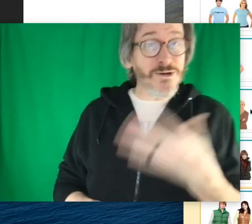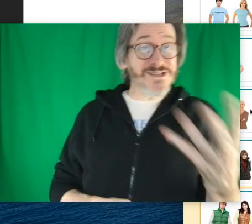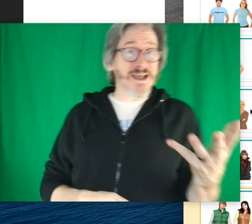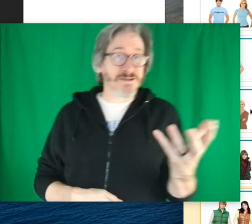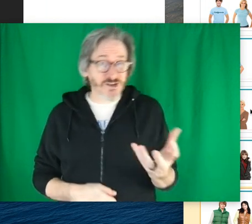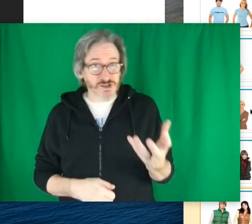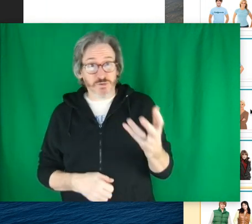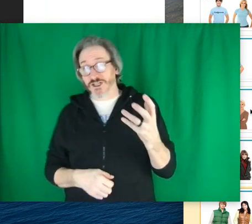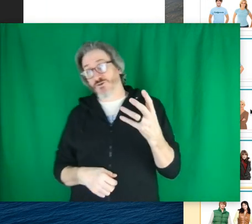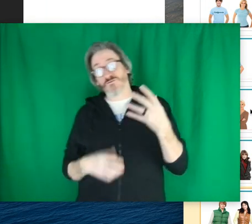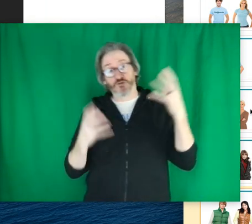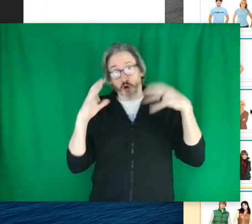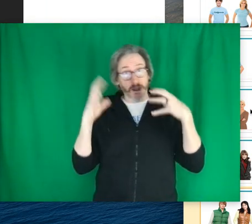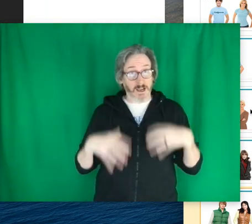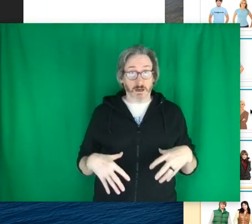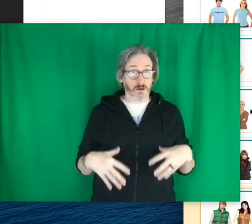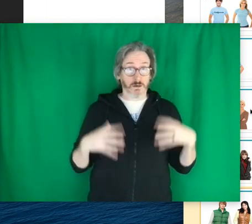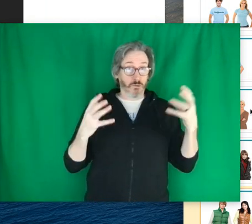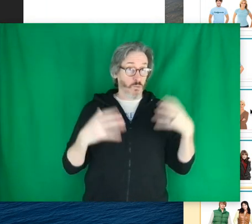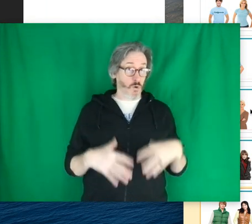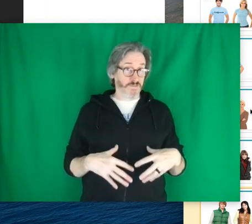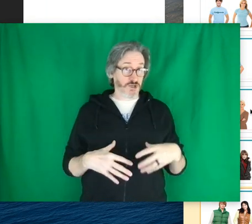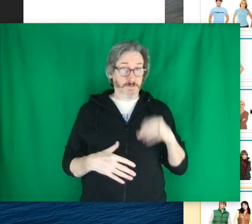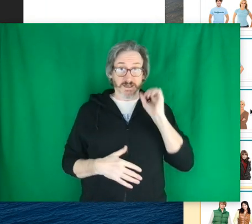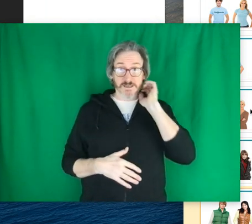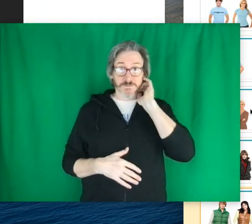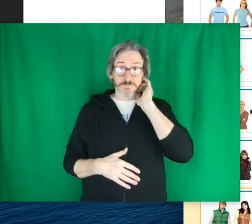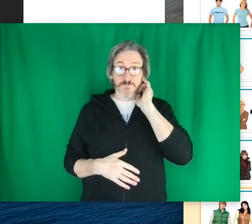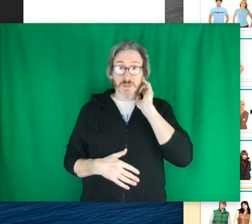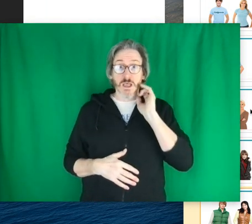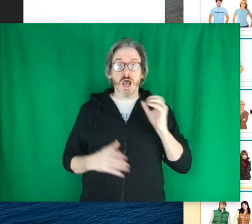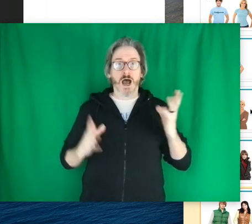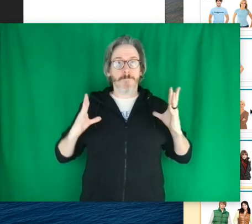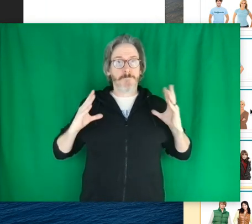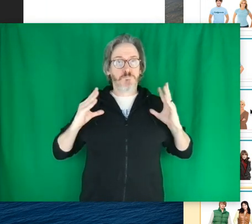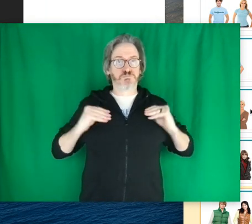So most of the time, as you notice, we're just sort of drawing what the shape is.